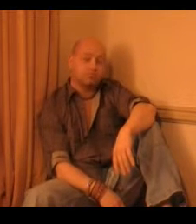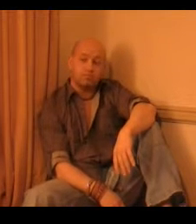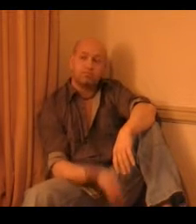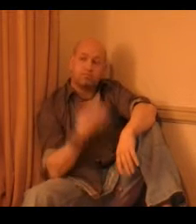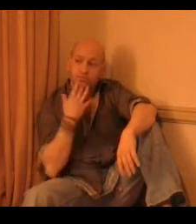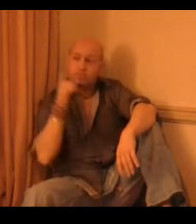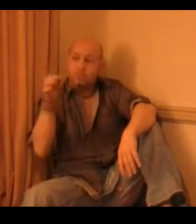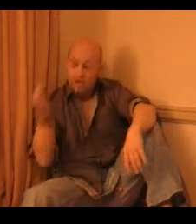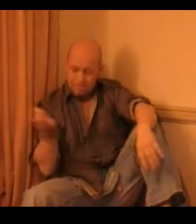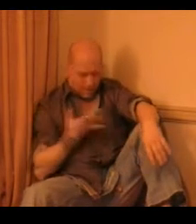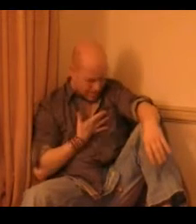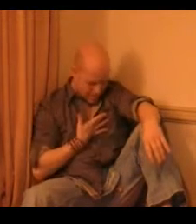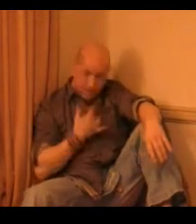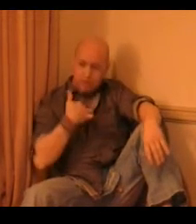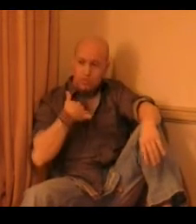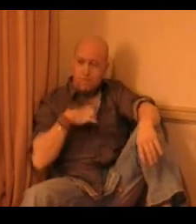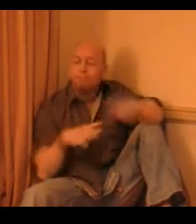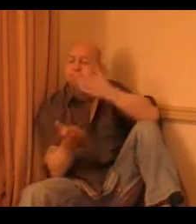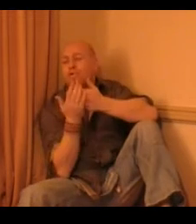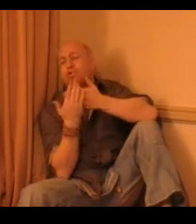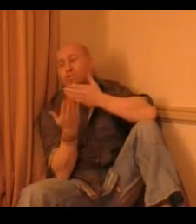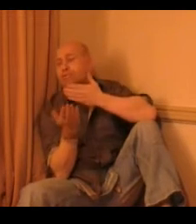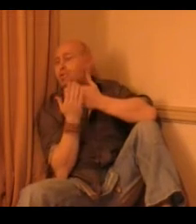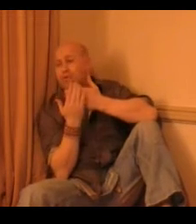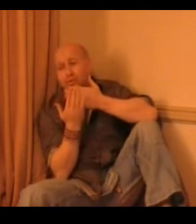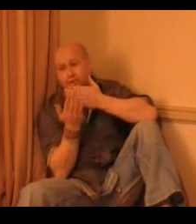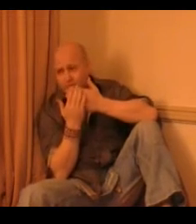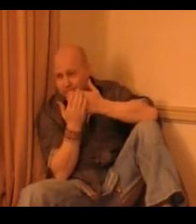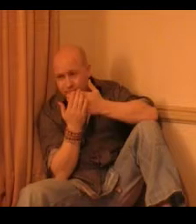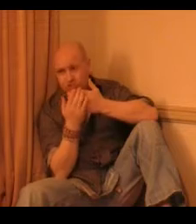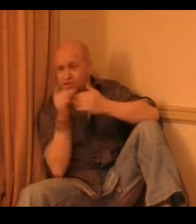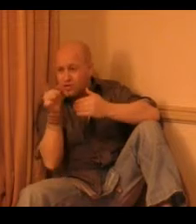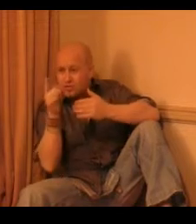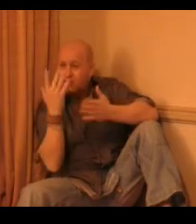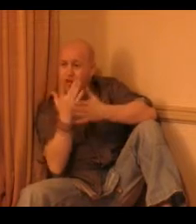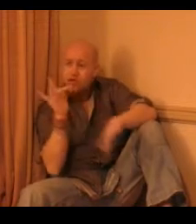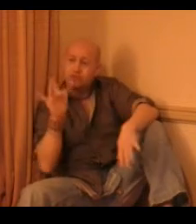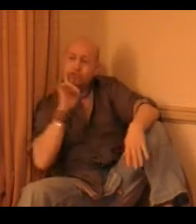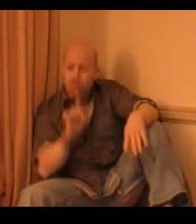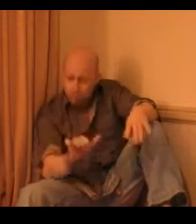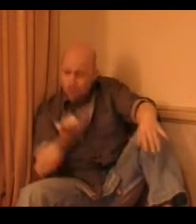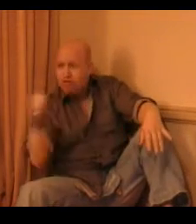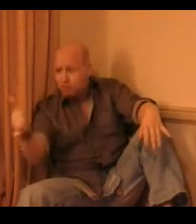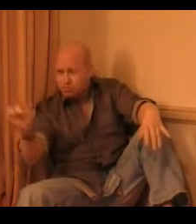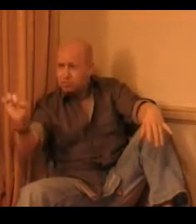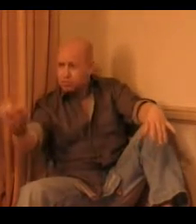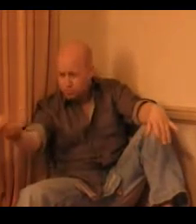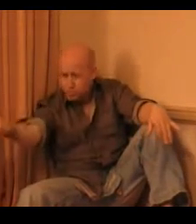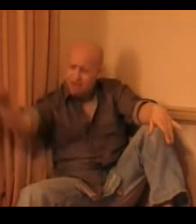When you first left me, I was one and more But you were walking that girl next door What'd you do that